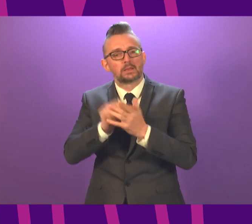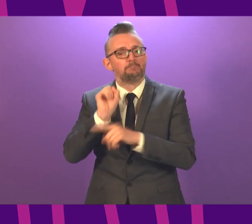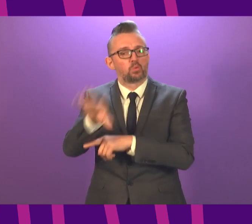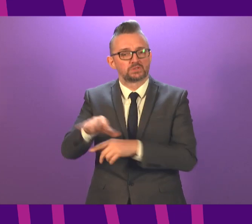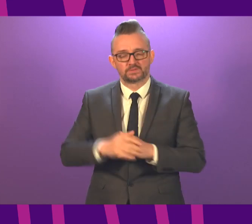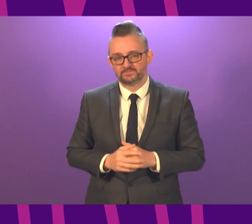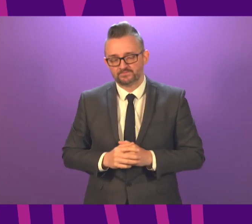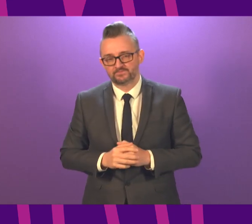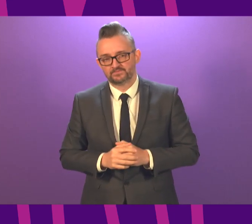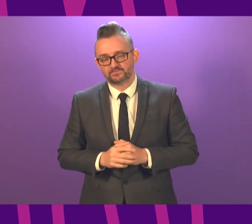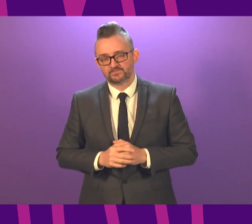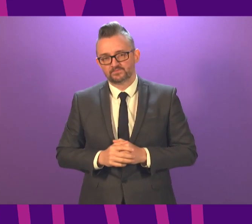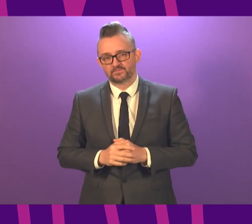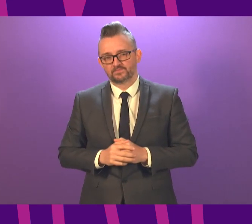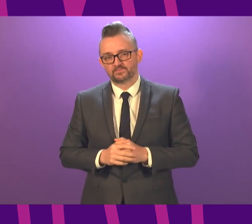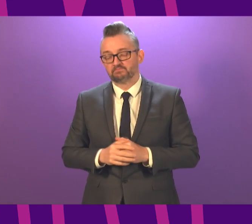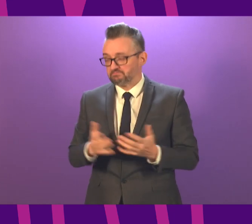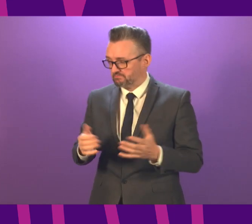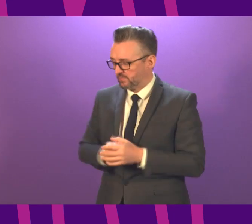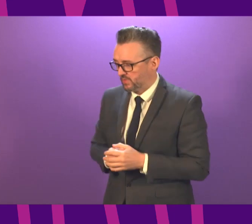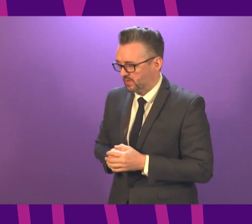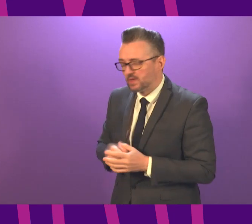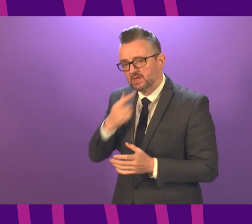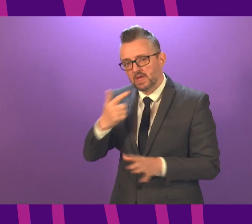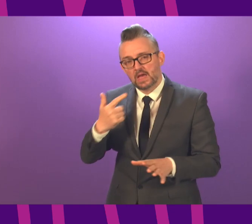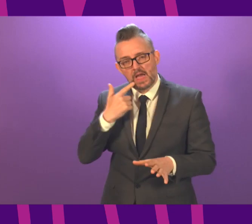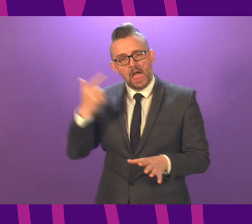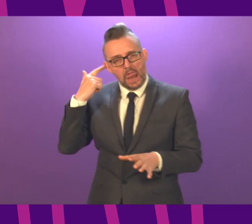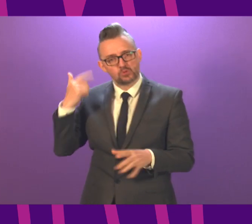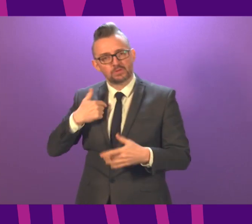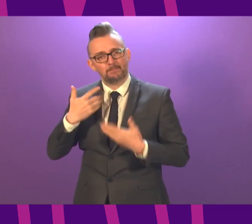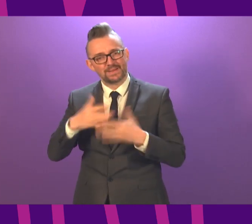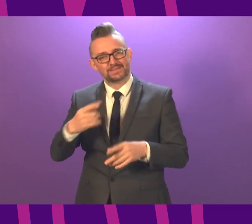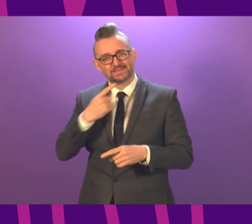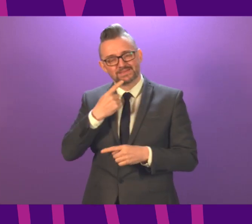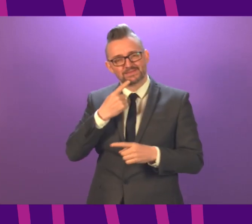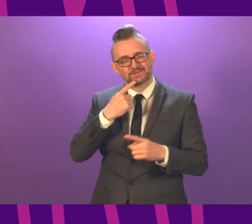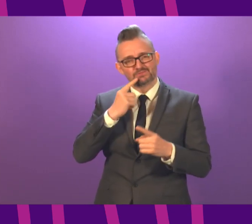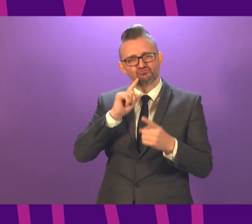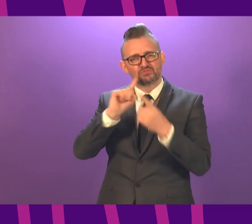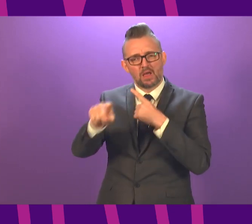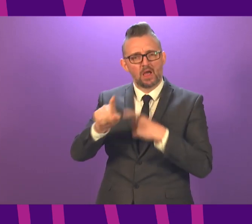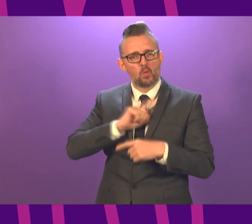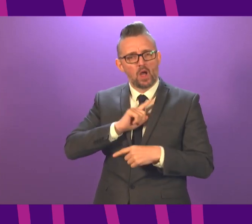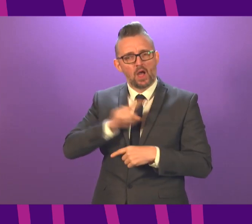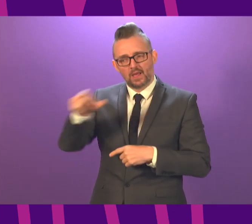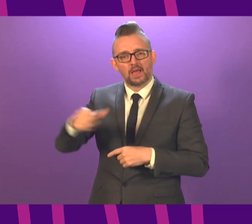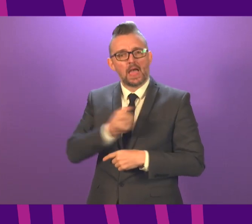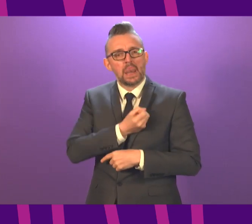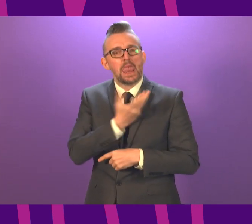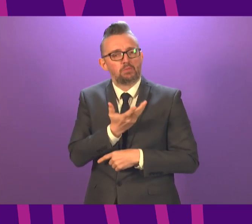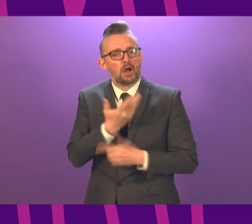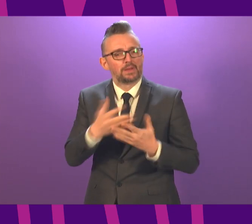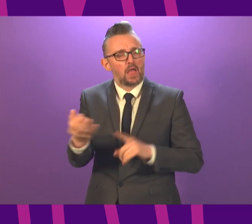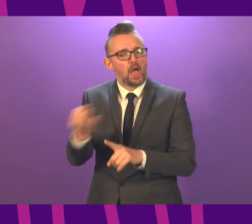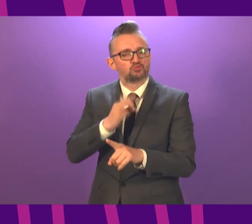On publication, I think I said last week when Parliament was recalled in response to a question from the Labour benches that